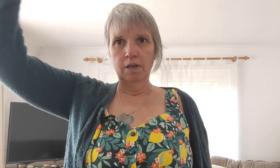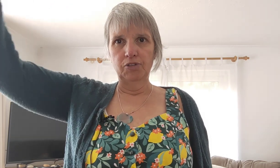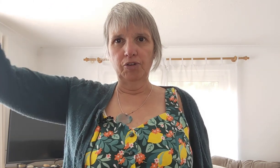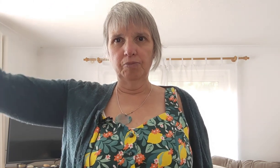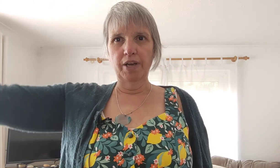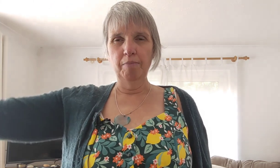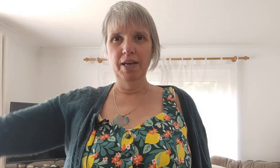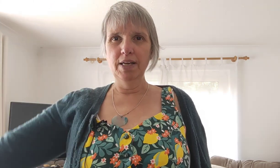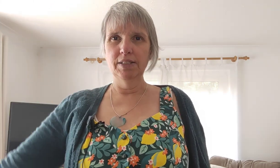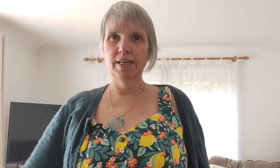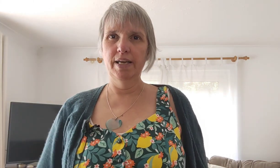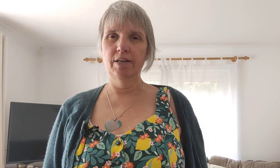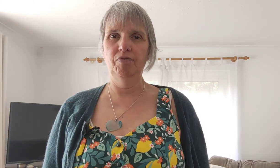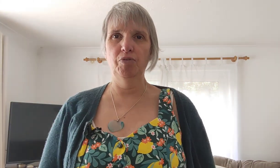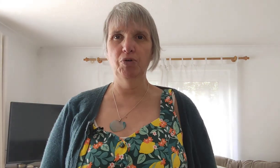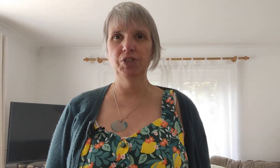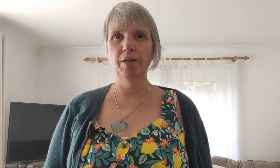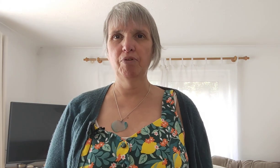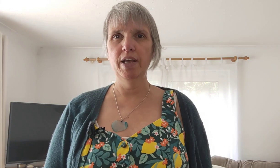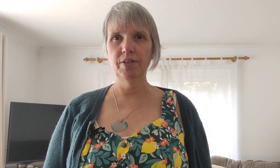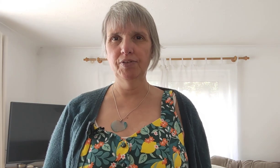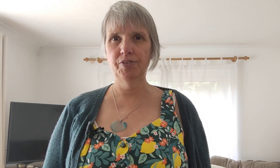stop tapping and take a few more deep breaths